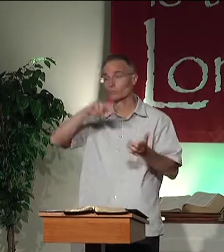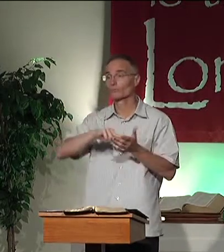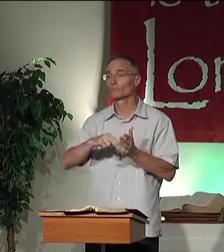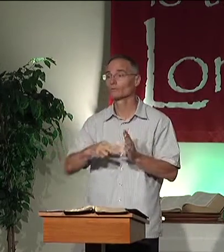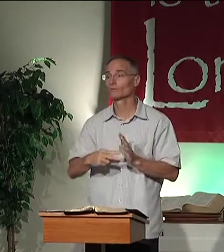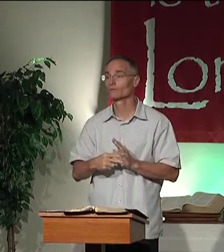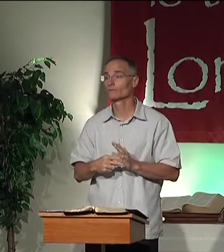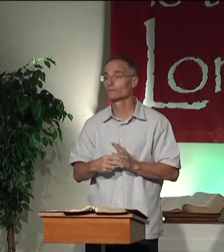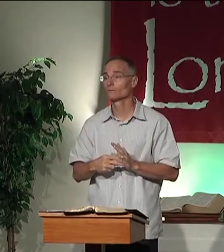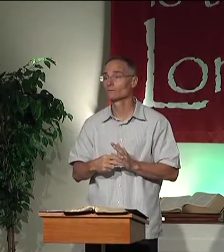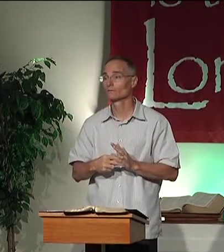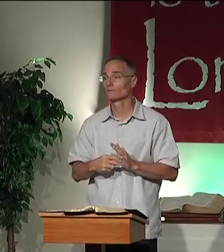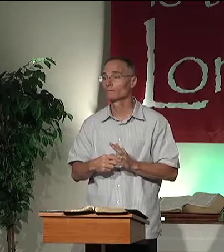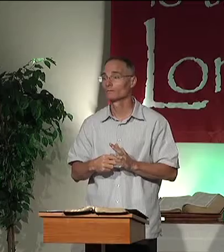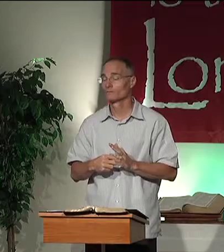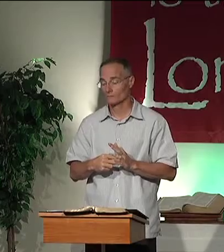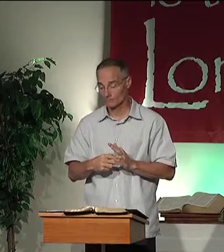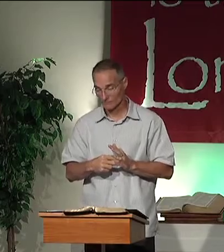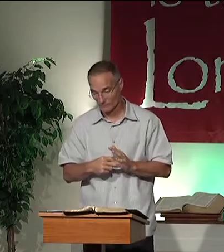And that is my father's purpose.